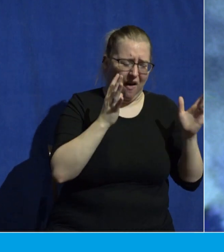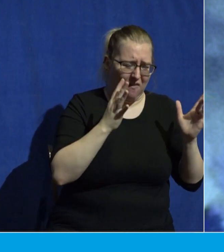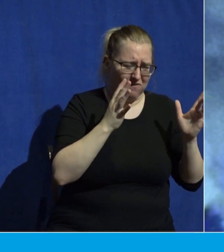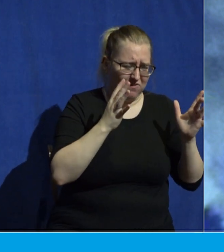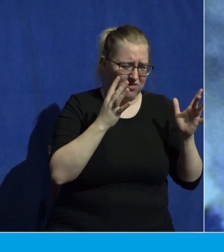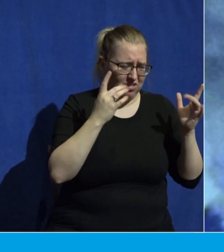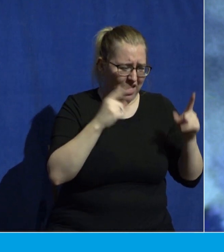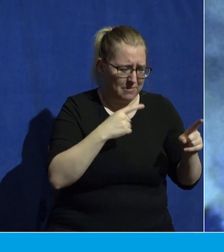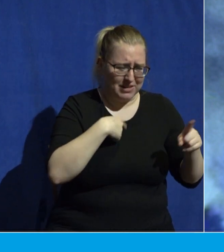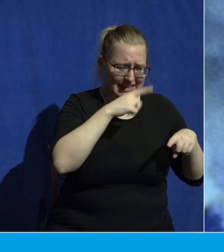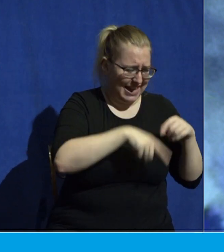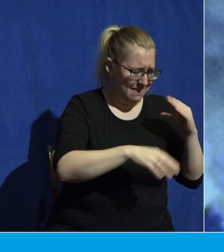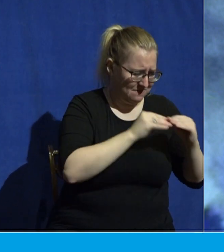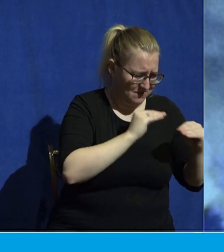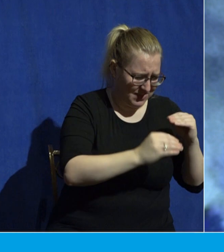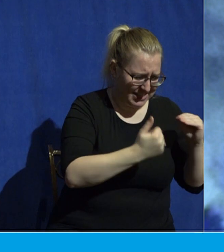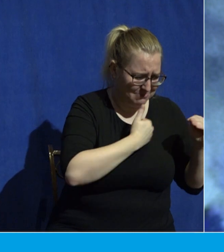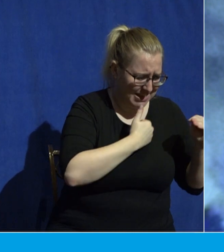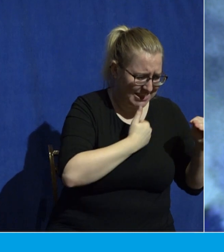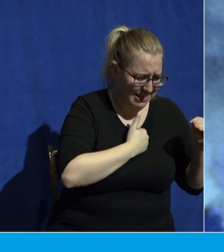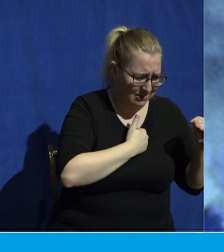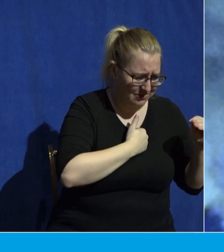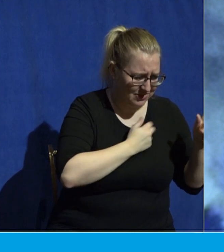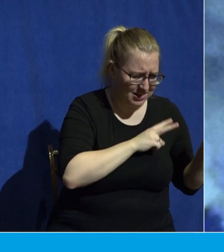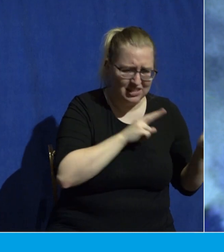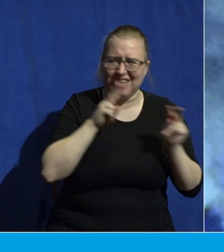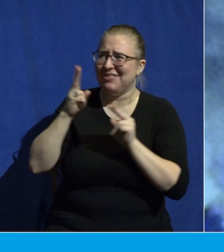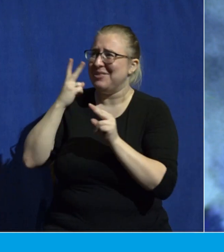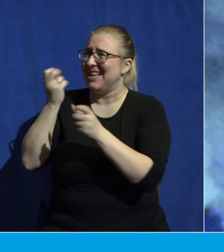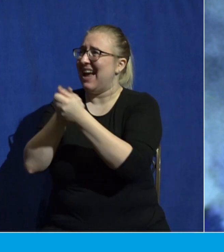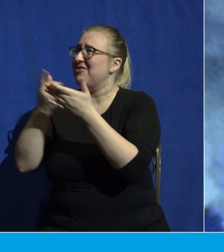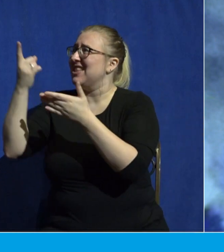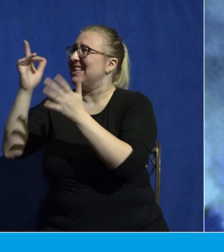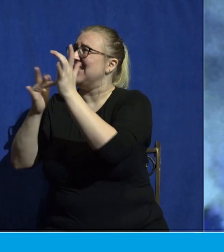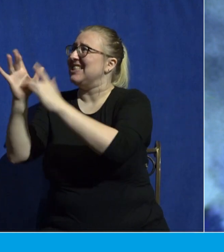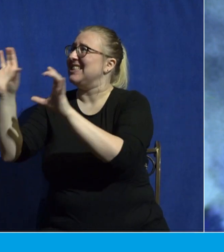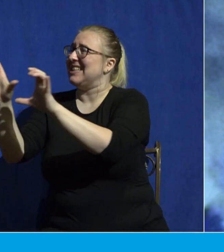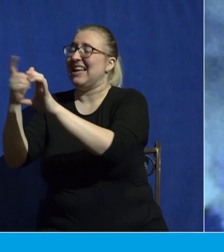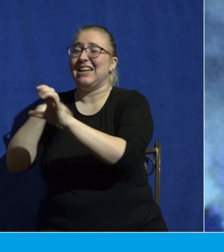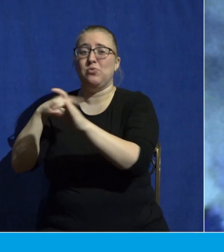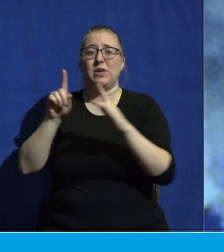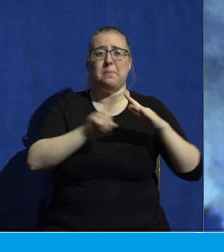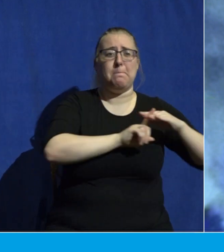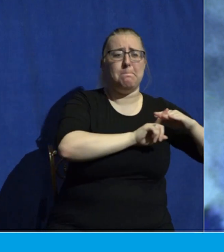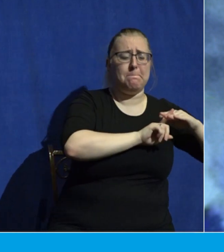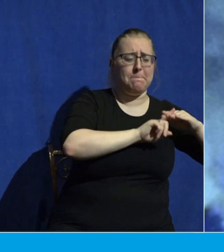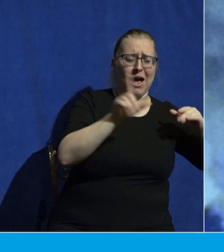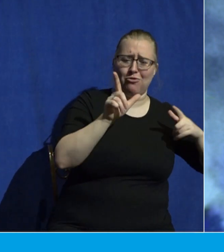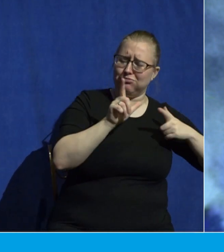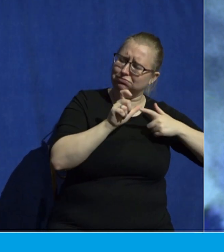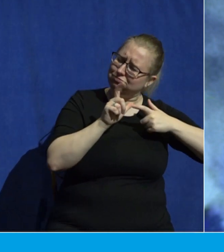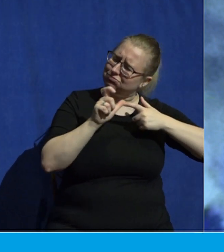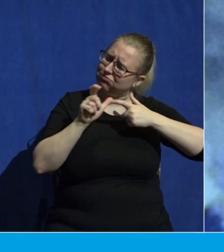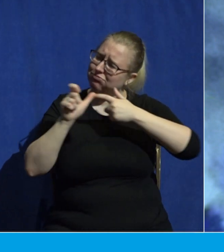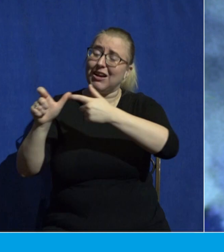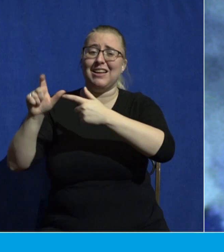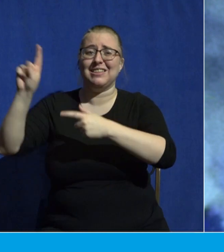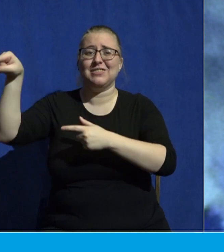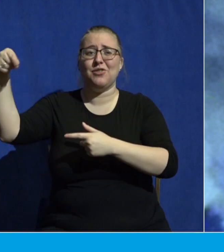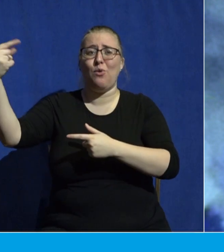it, and then we see all that Jesus has done and we run to him as our only hope. As our